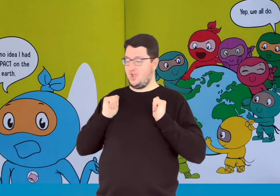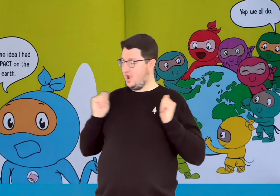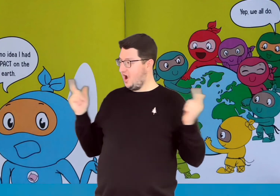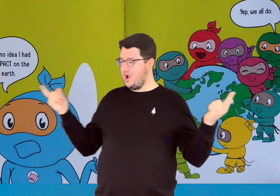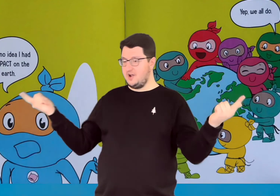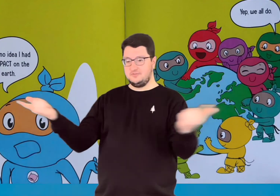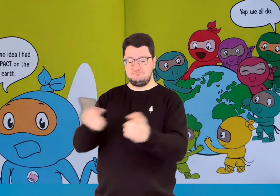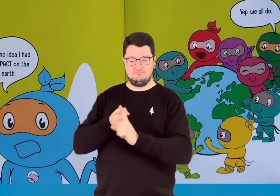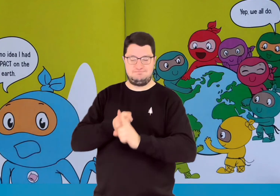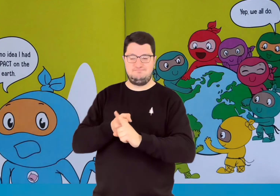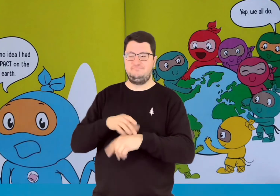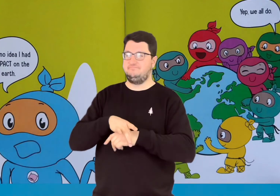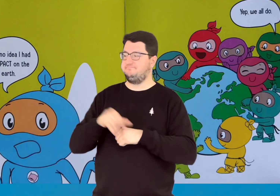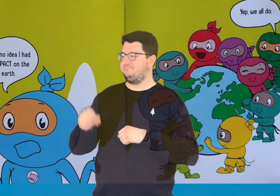Yep, we all do.